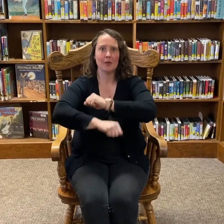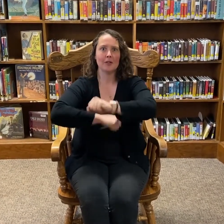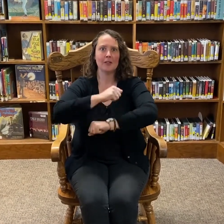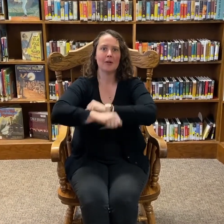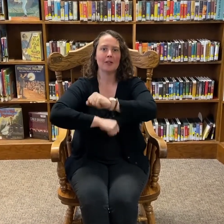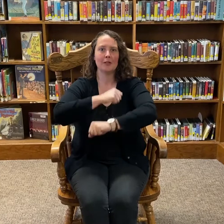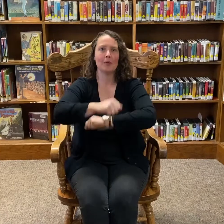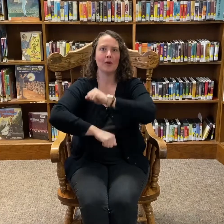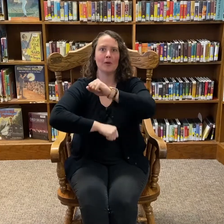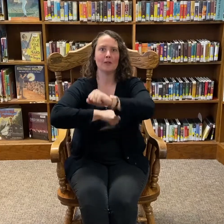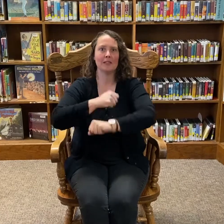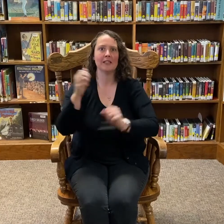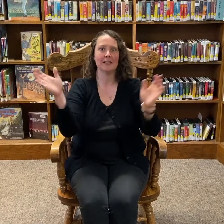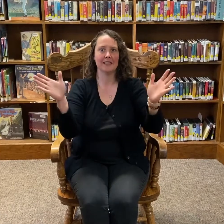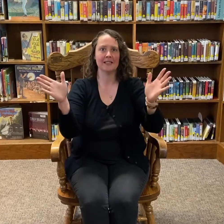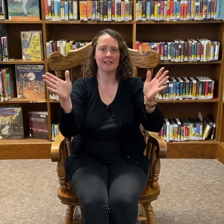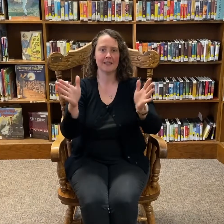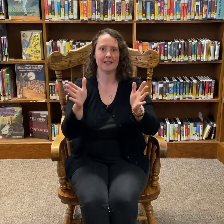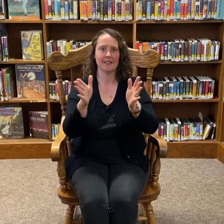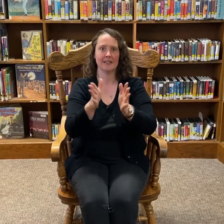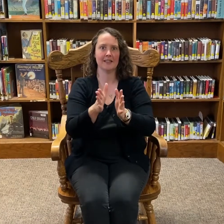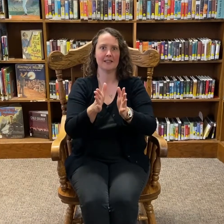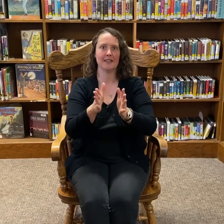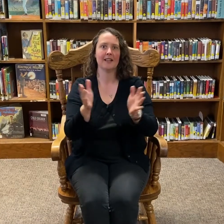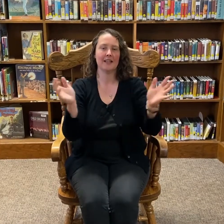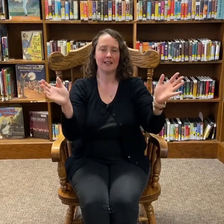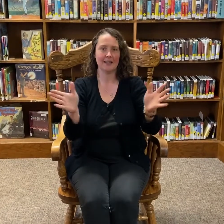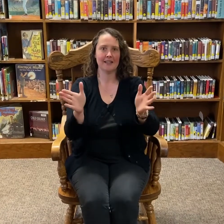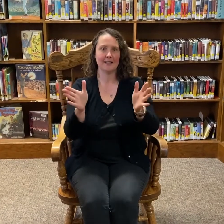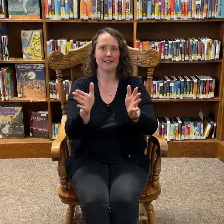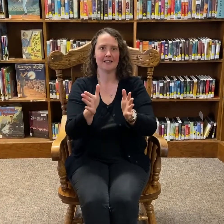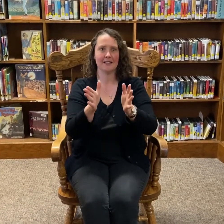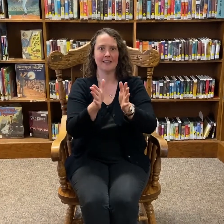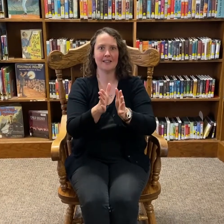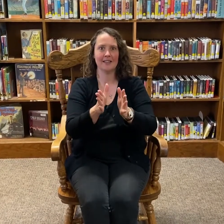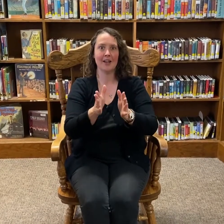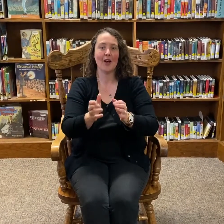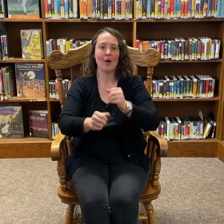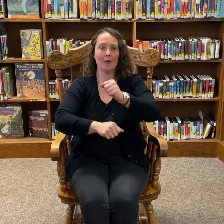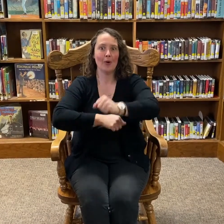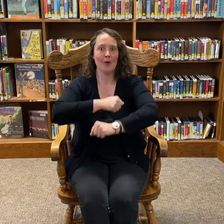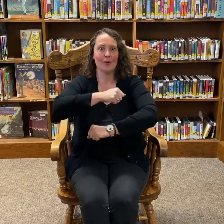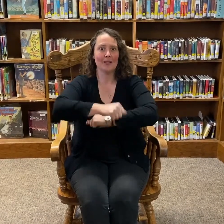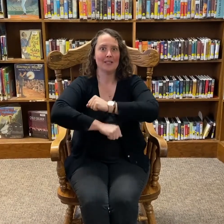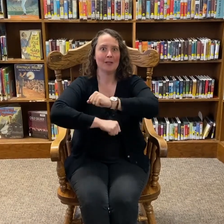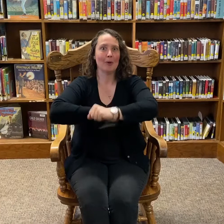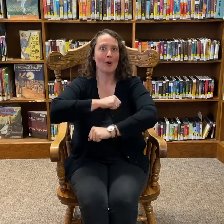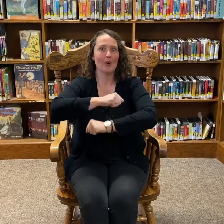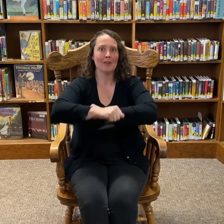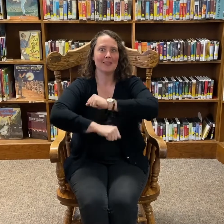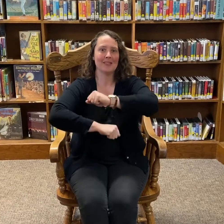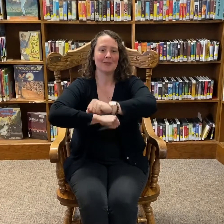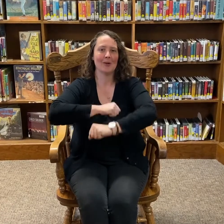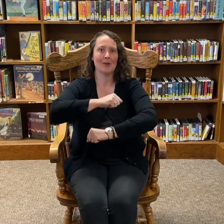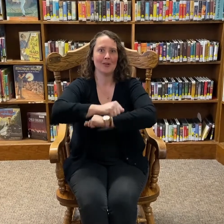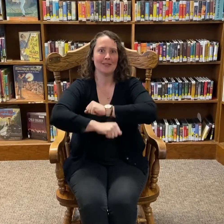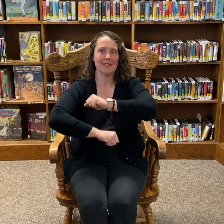roly roly poly, in, in, in, in, in, in. Roly poly, roly